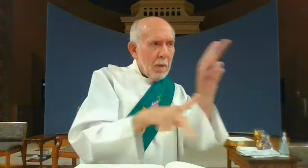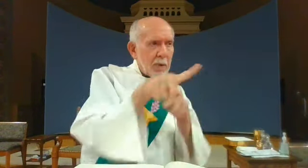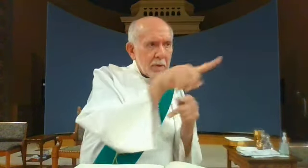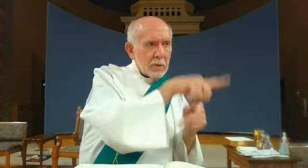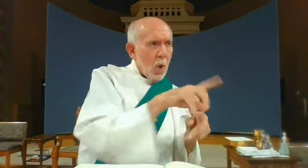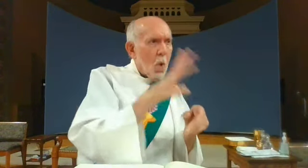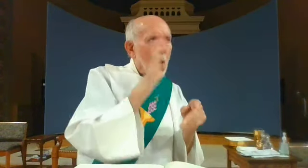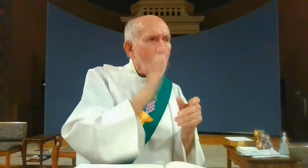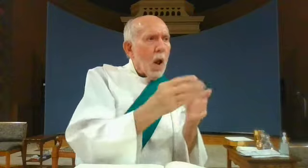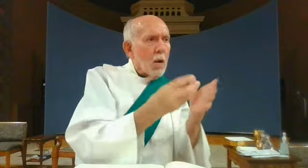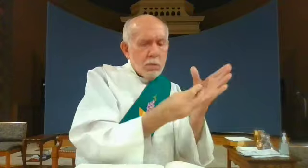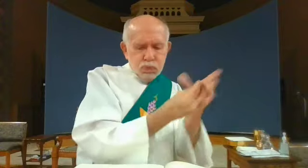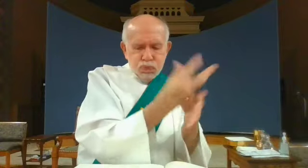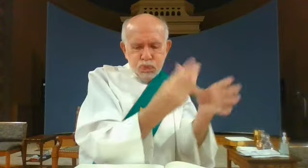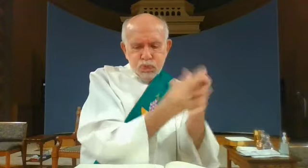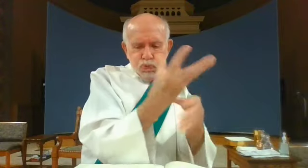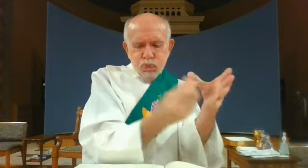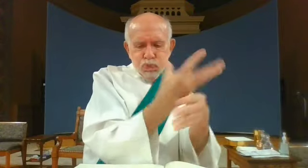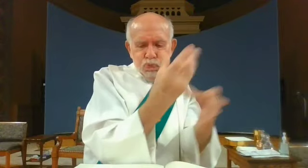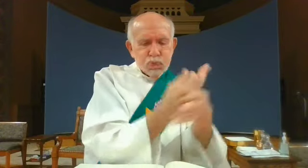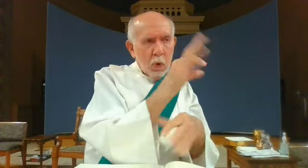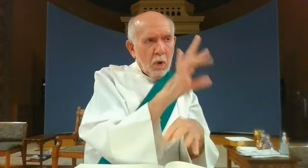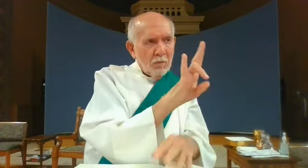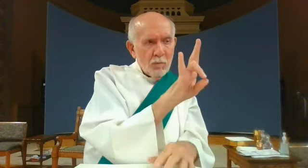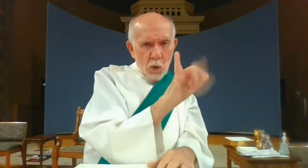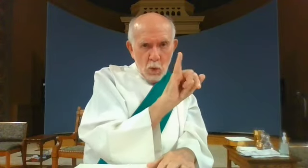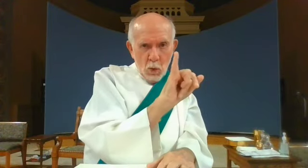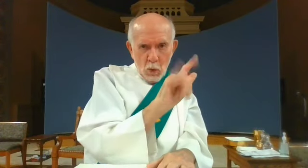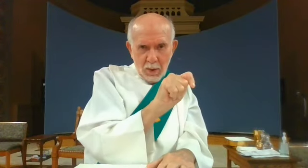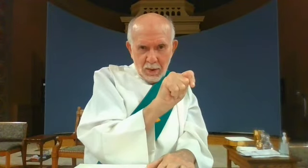a people that will produce its fruit